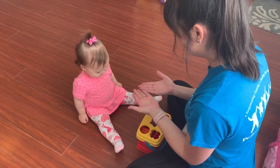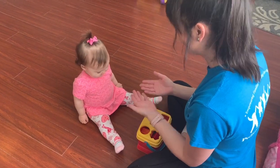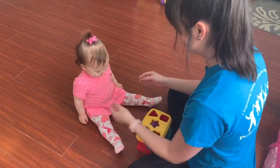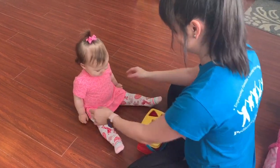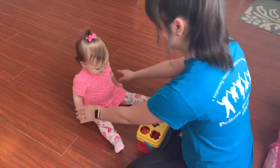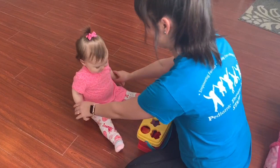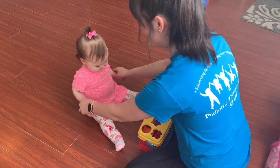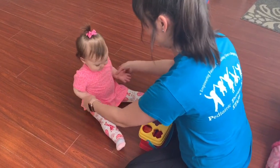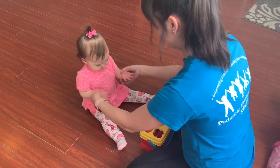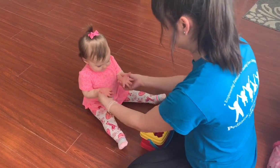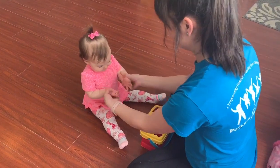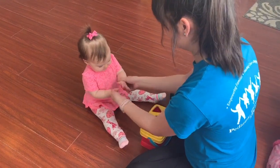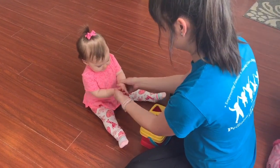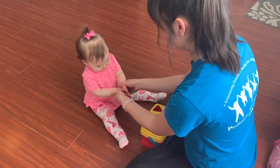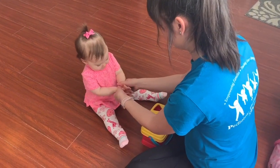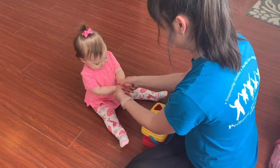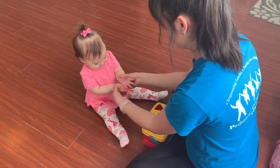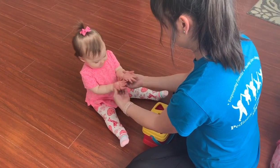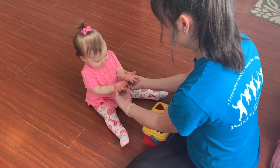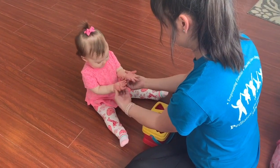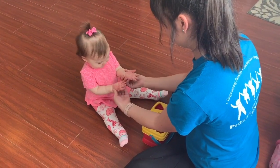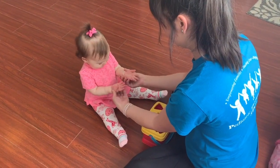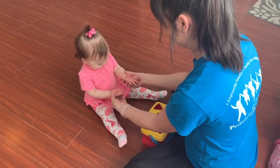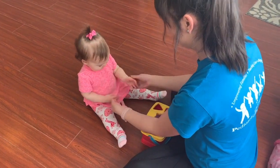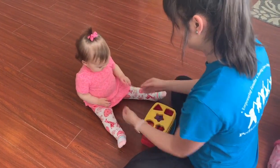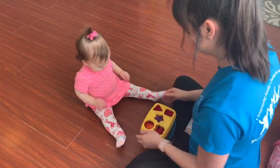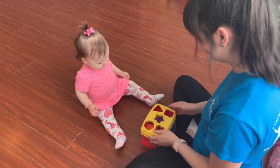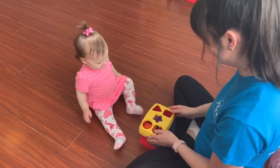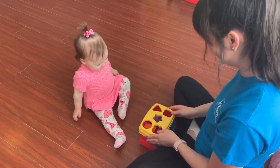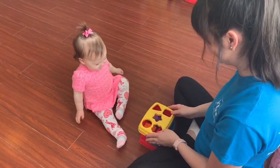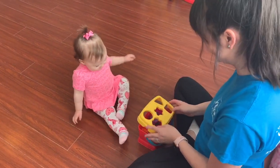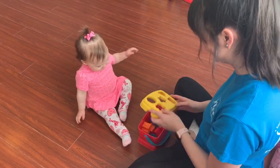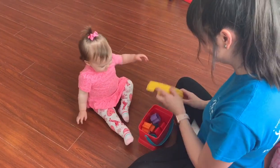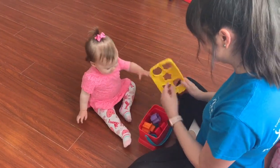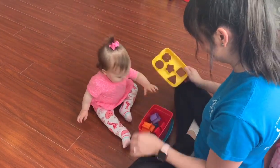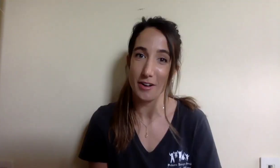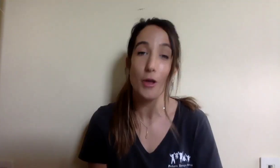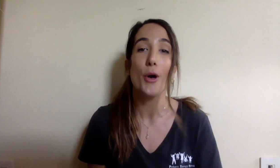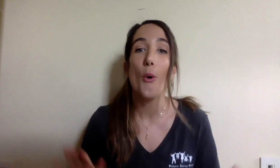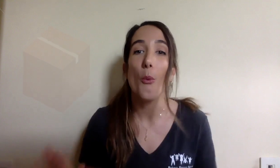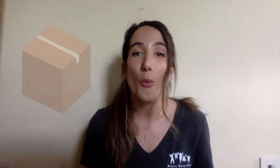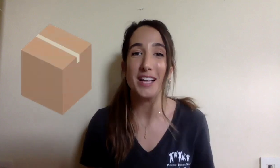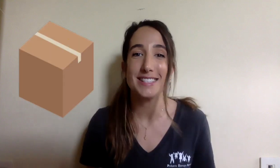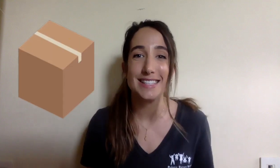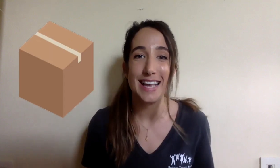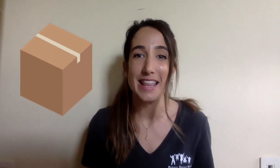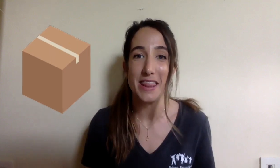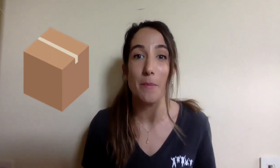snacks, open the door to go outside, or in our very popular Circle Time song, what's in the